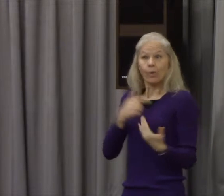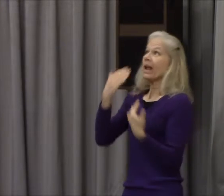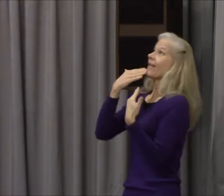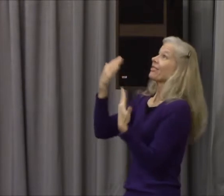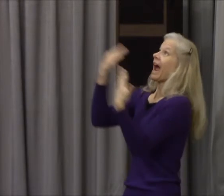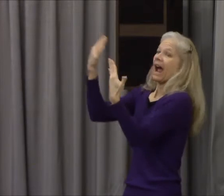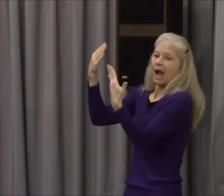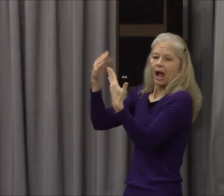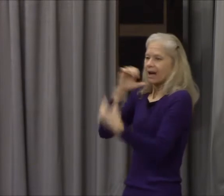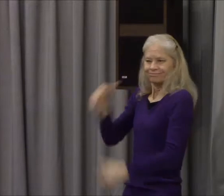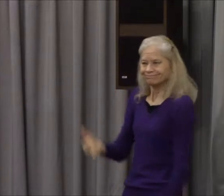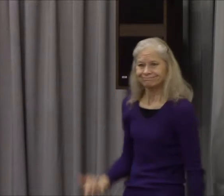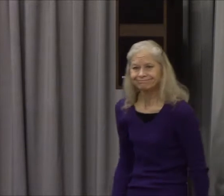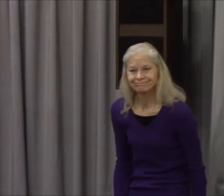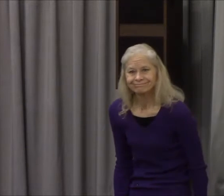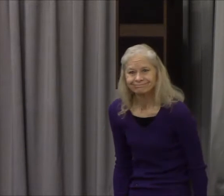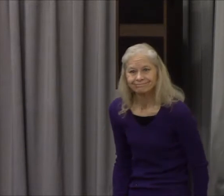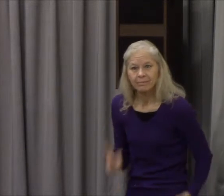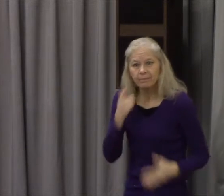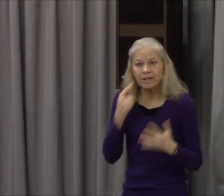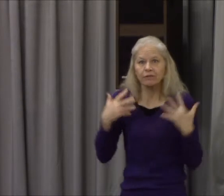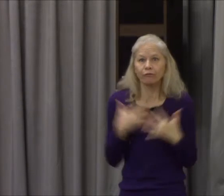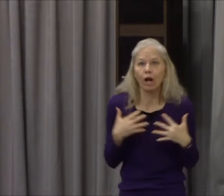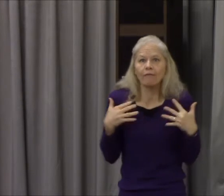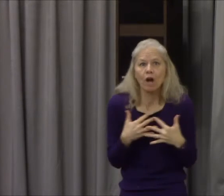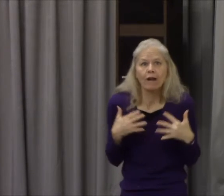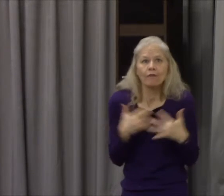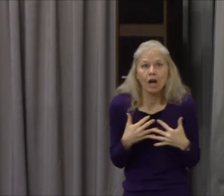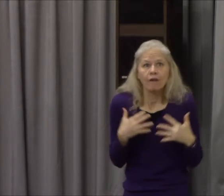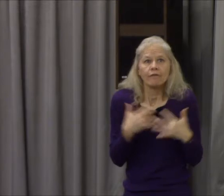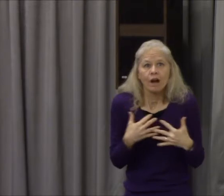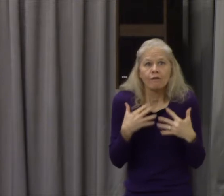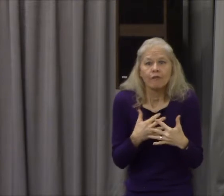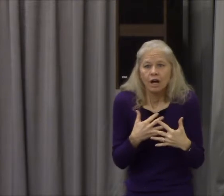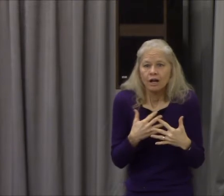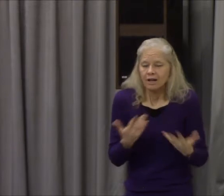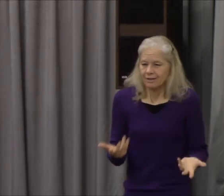about. You can't only be fearful of the unknown and still have a thankful spirit. It robs us of that.